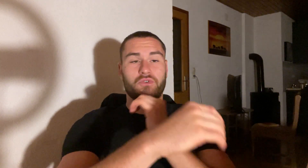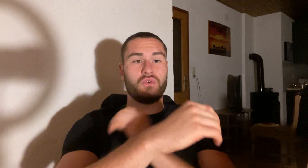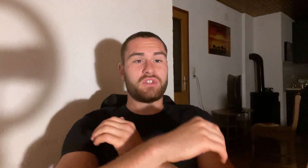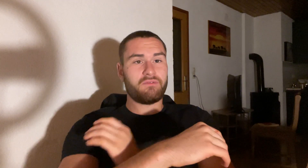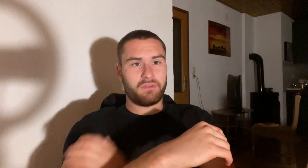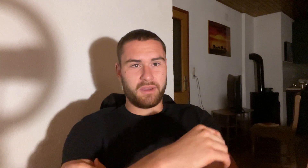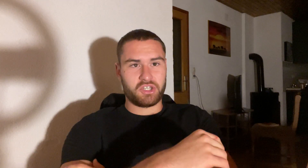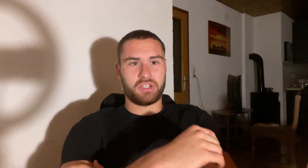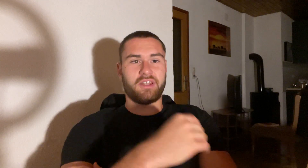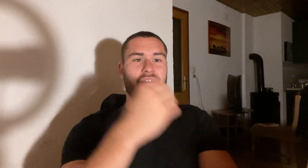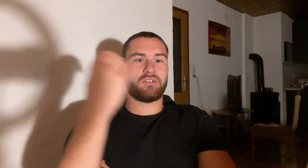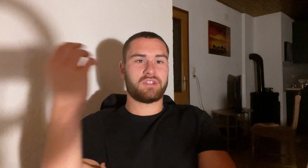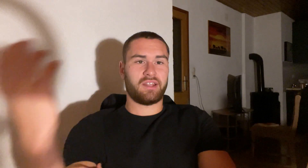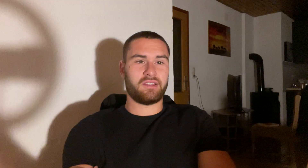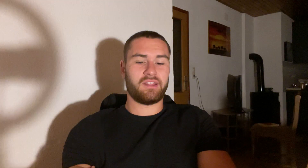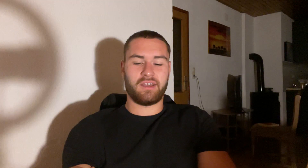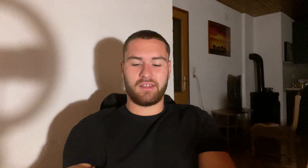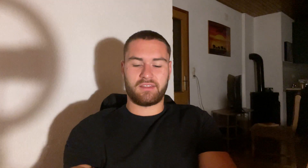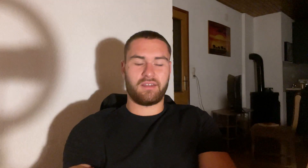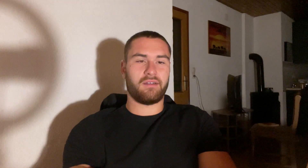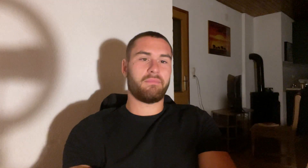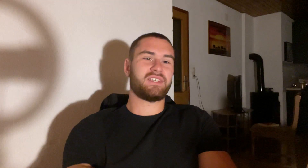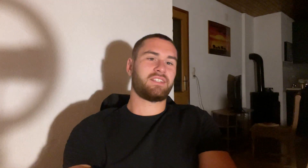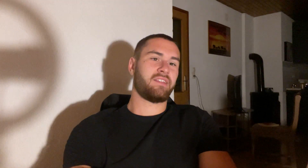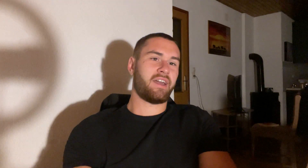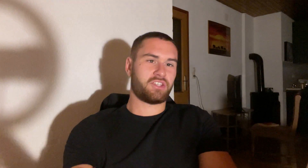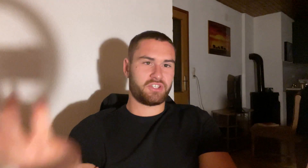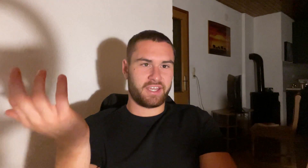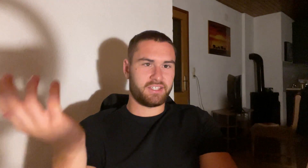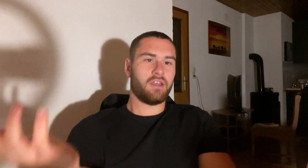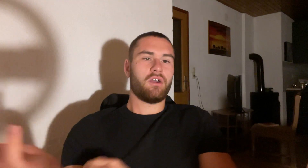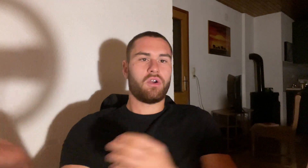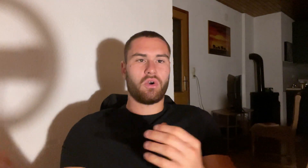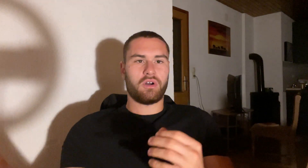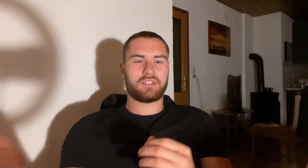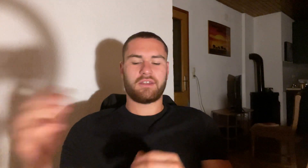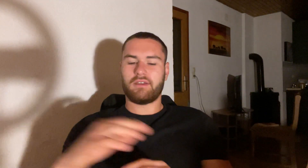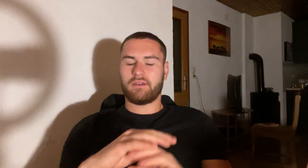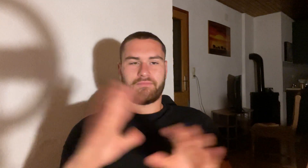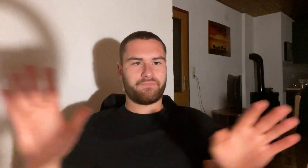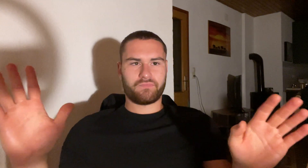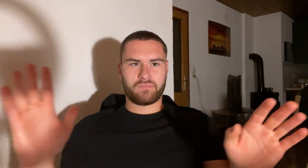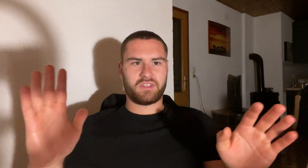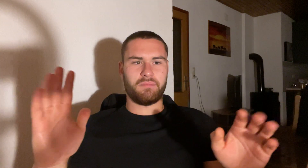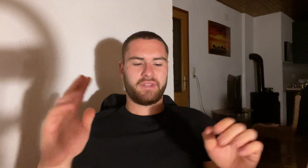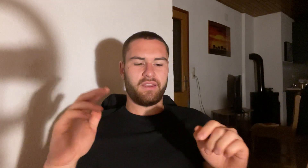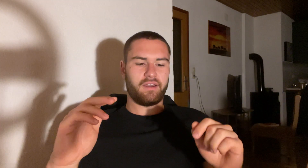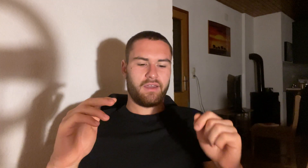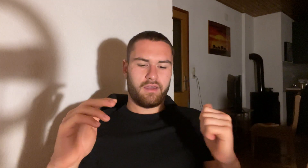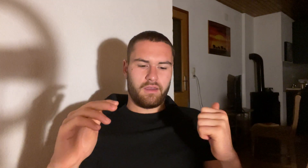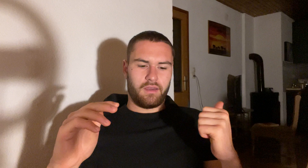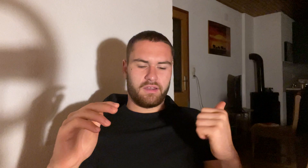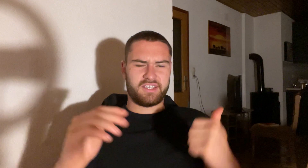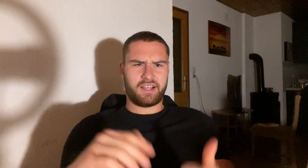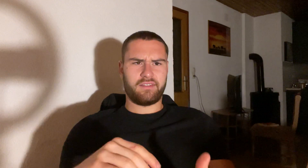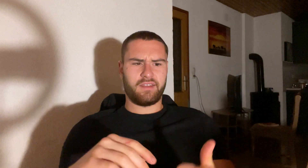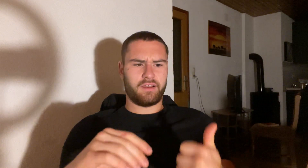reduce the inflammation that I love that is that basically the exercise cost simple thing second thing